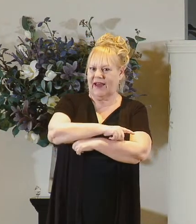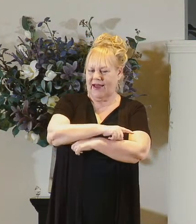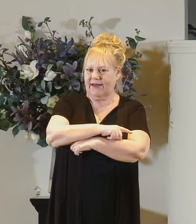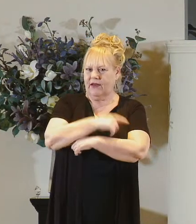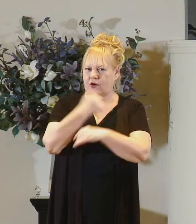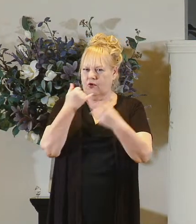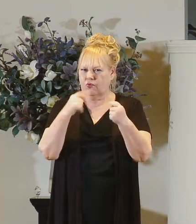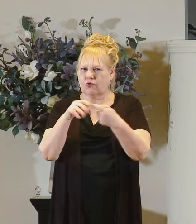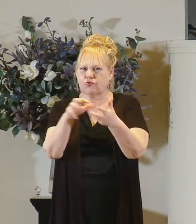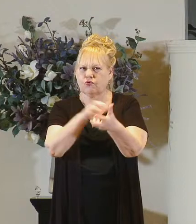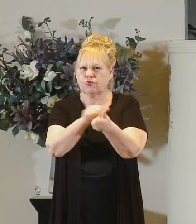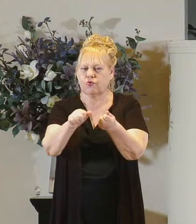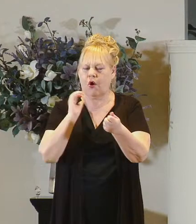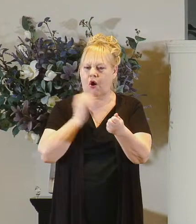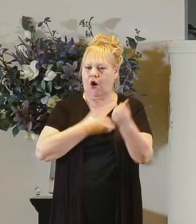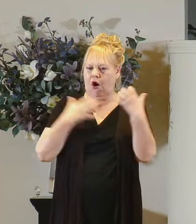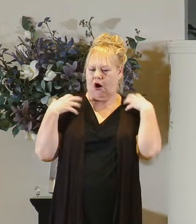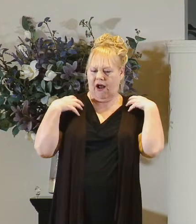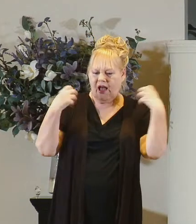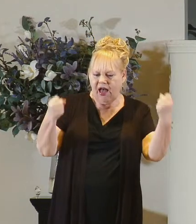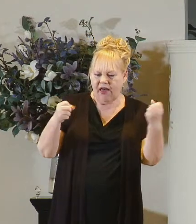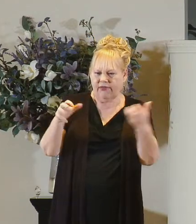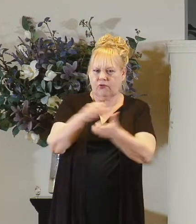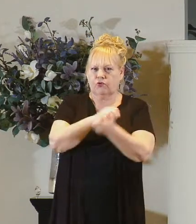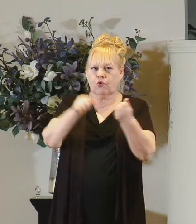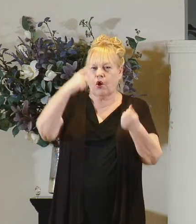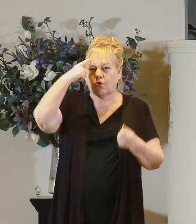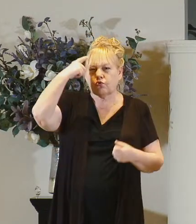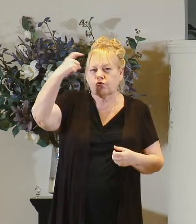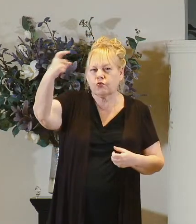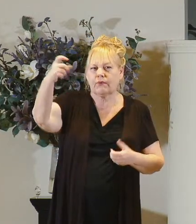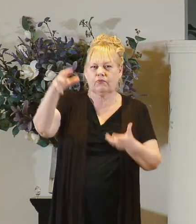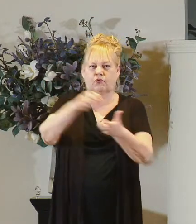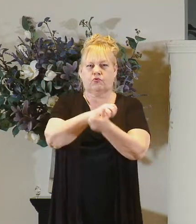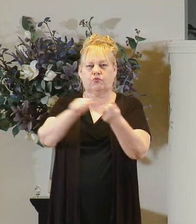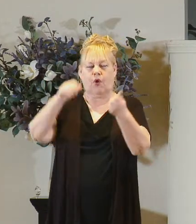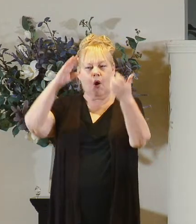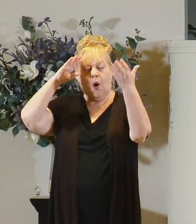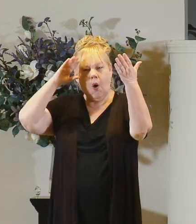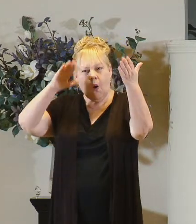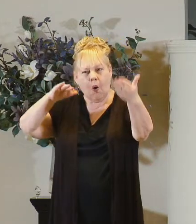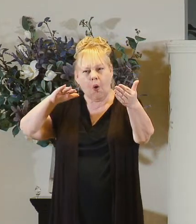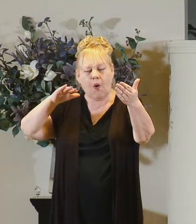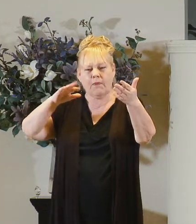trying to destroy our health destroying our dreams destroying our hope